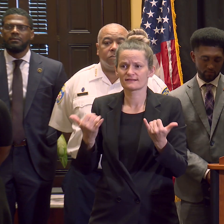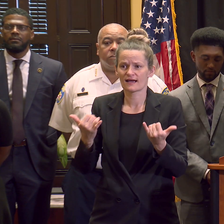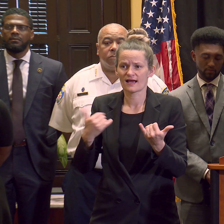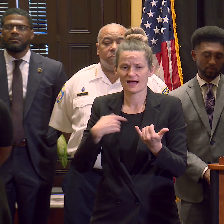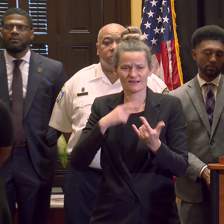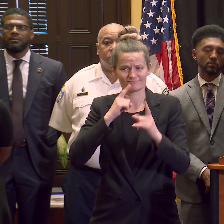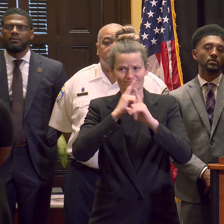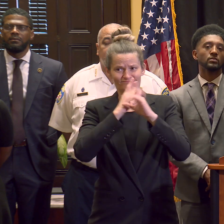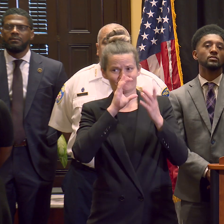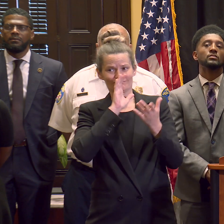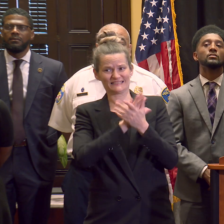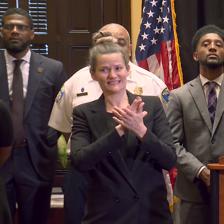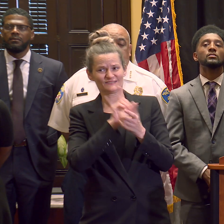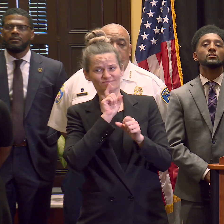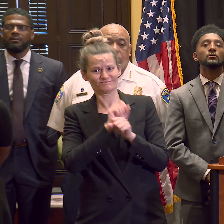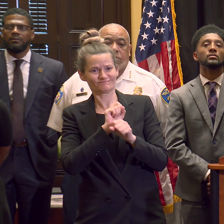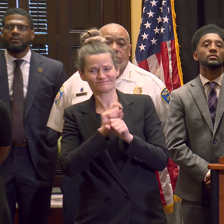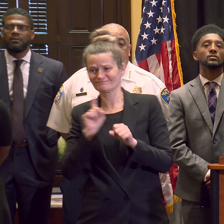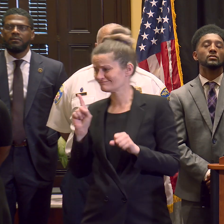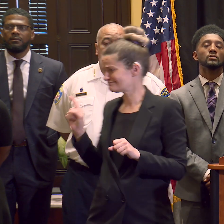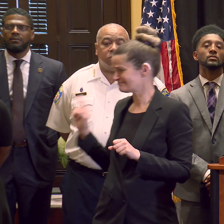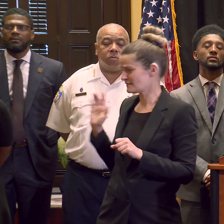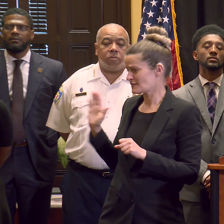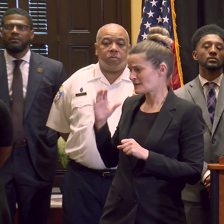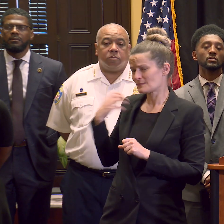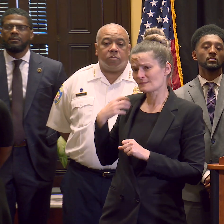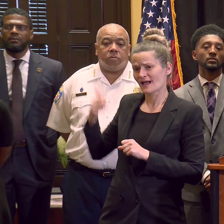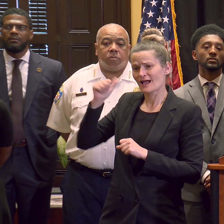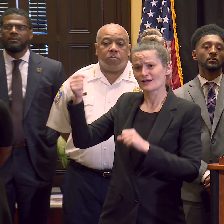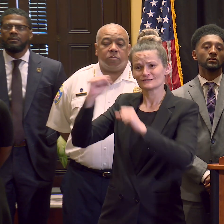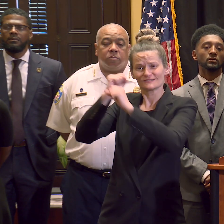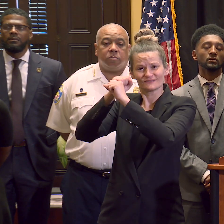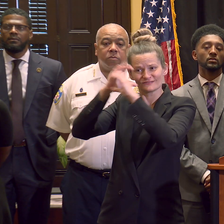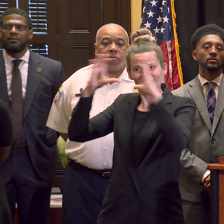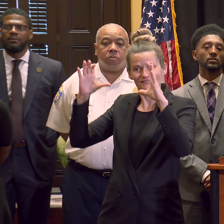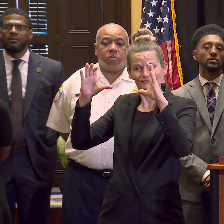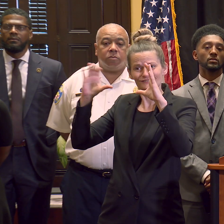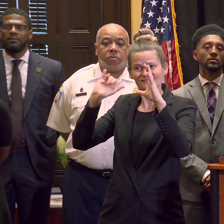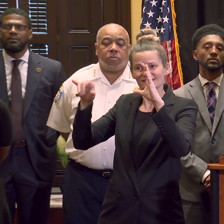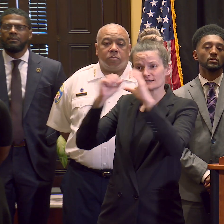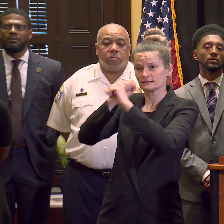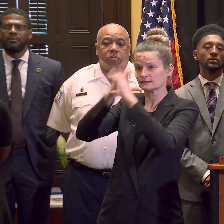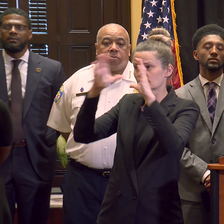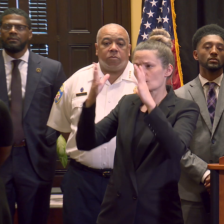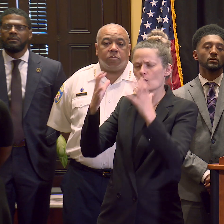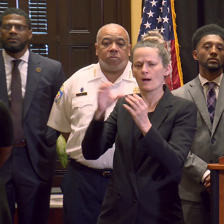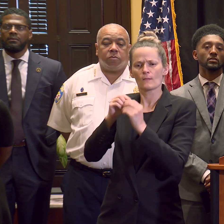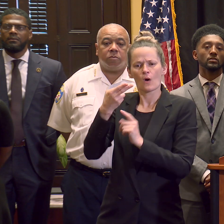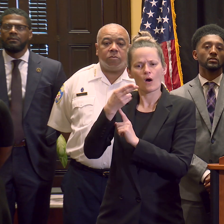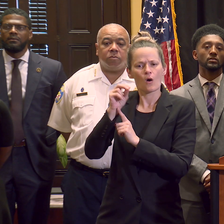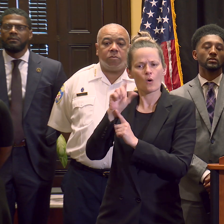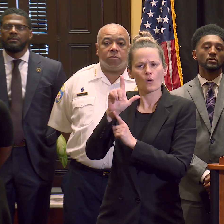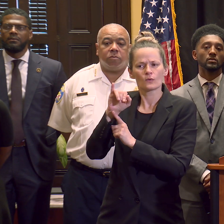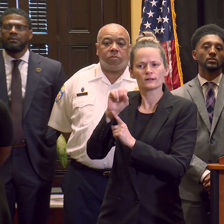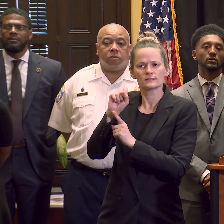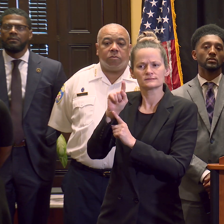the mayor's vision for a holistic approach to public safety that balances proactive,